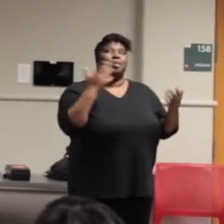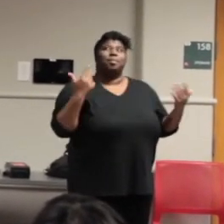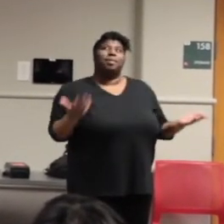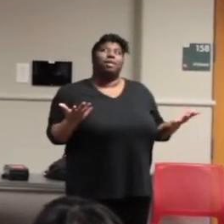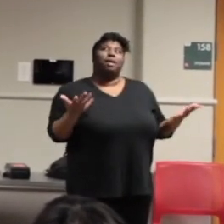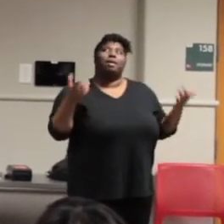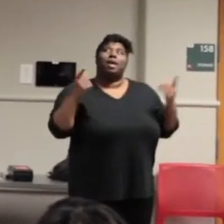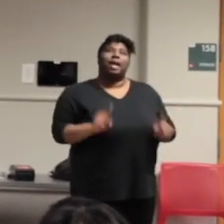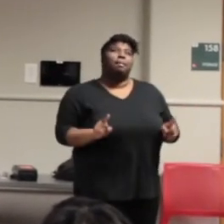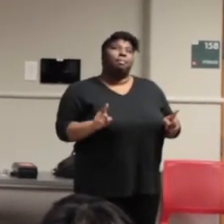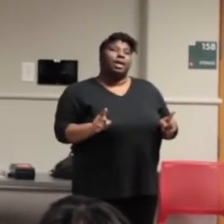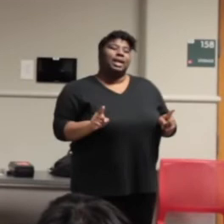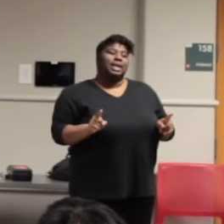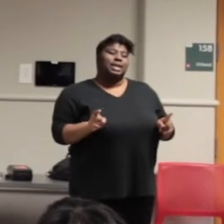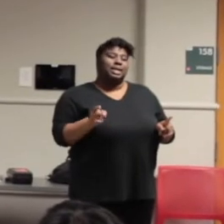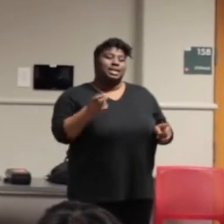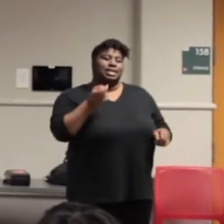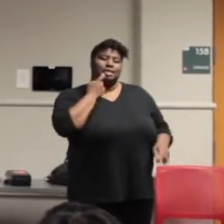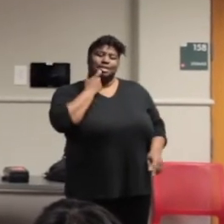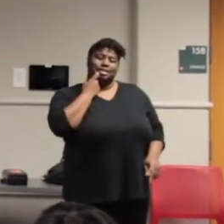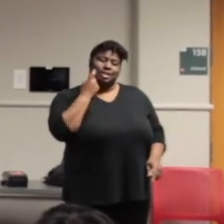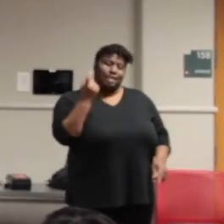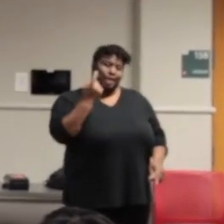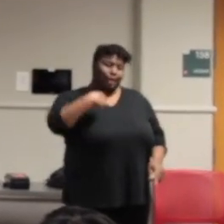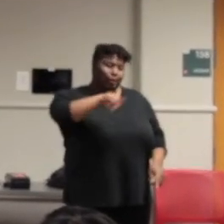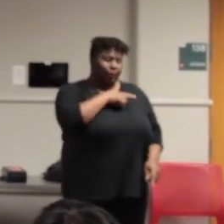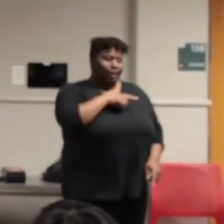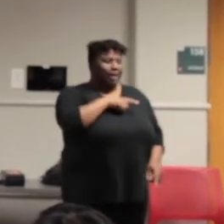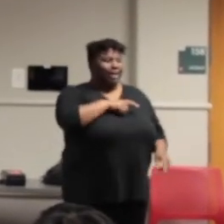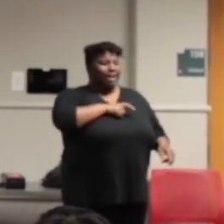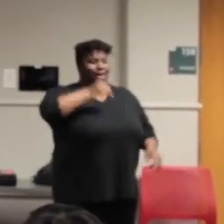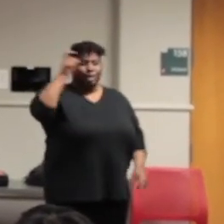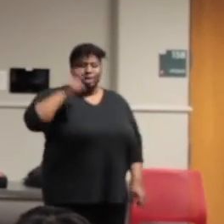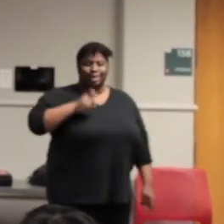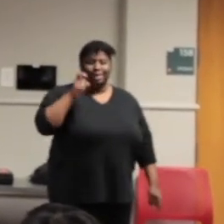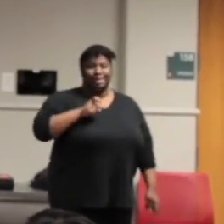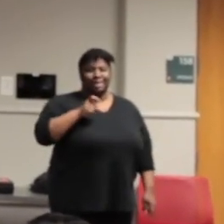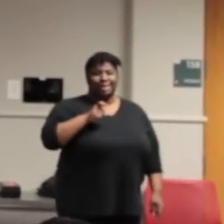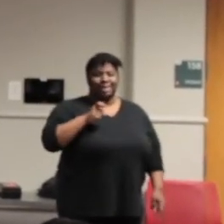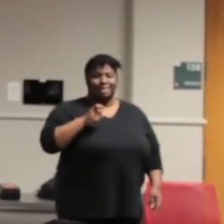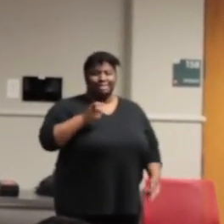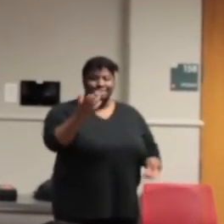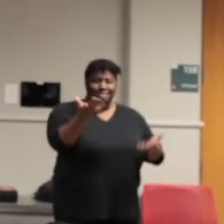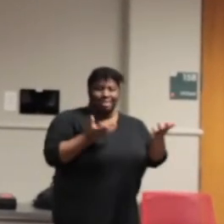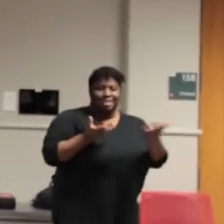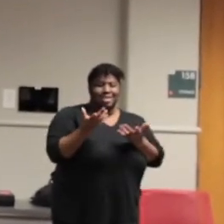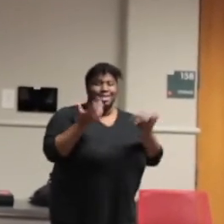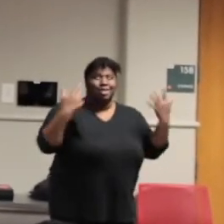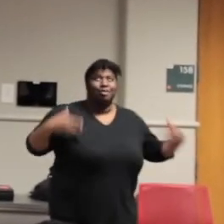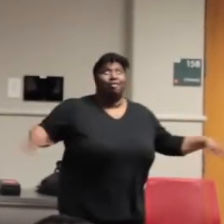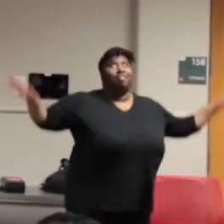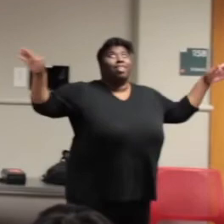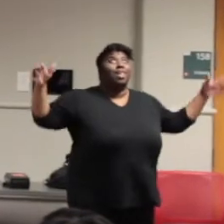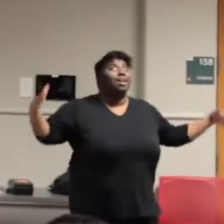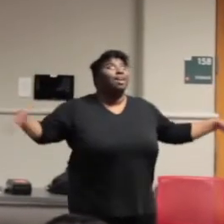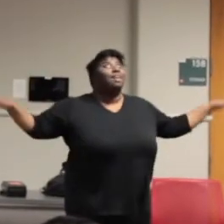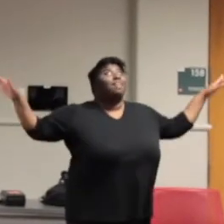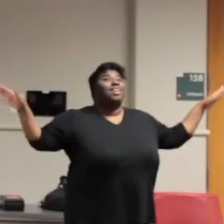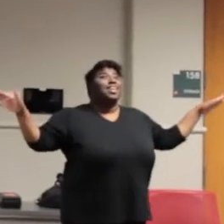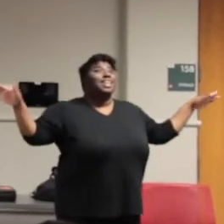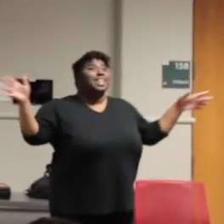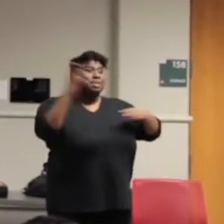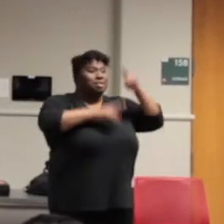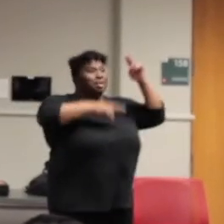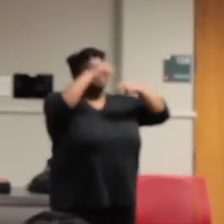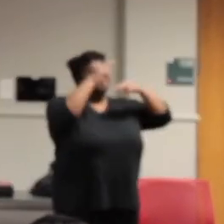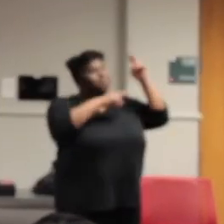we, and we coulda was, I mean, is this us? Are we flying? Are we in space? Did we just build